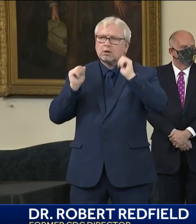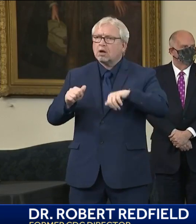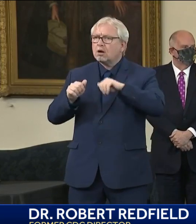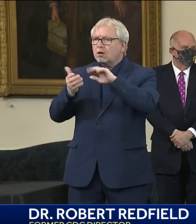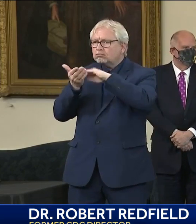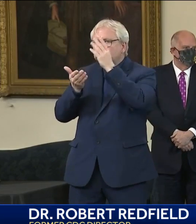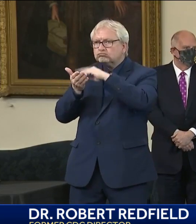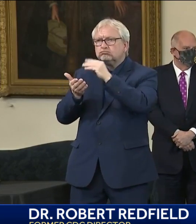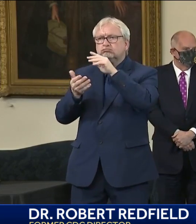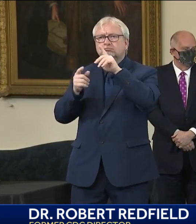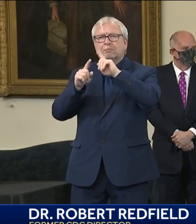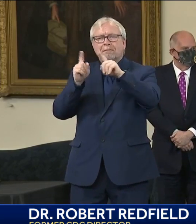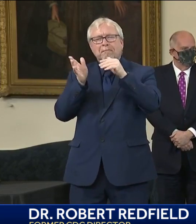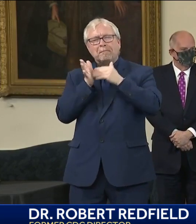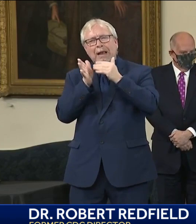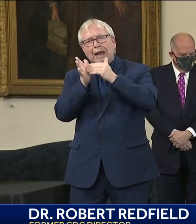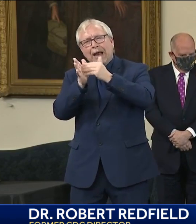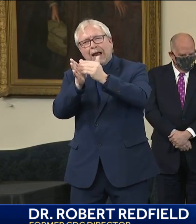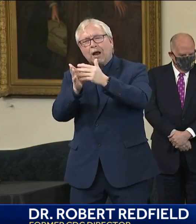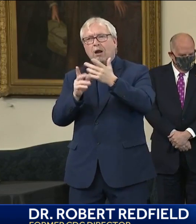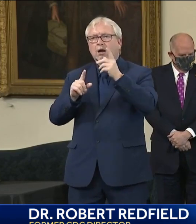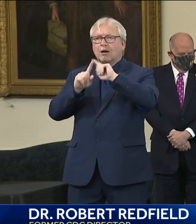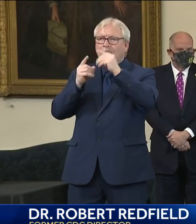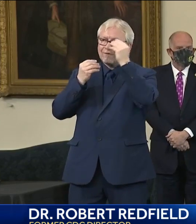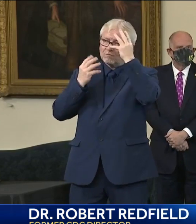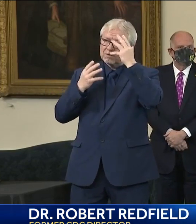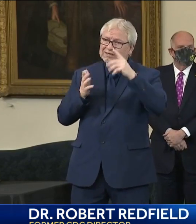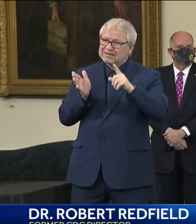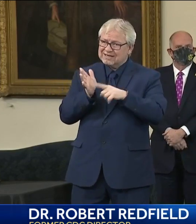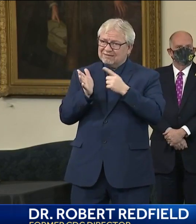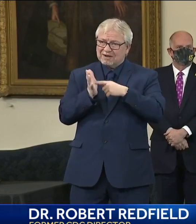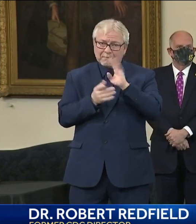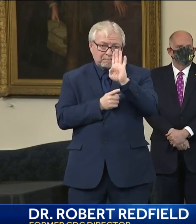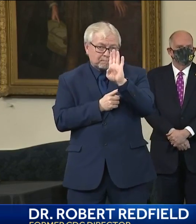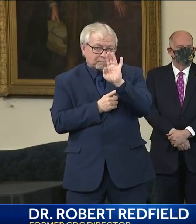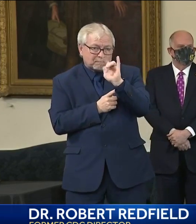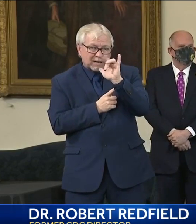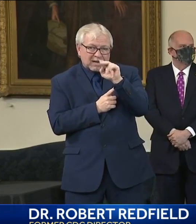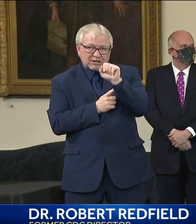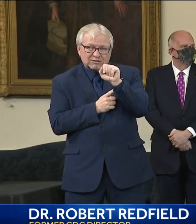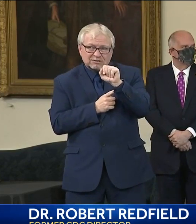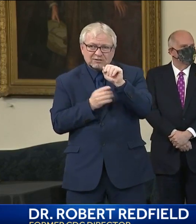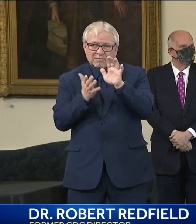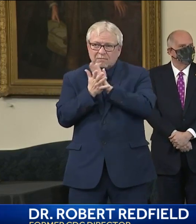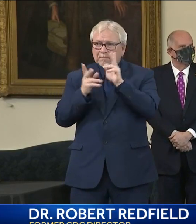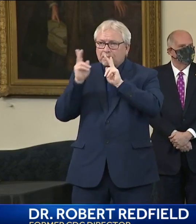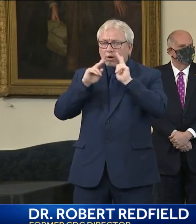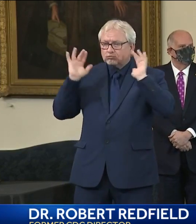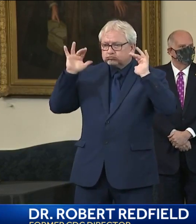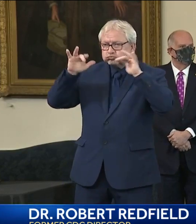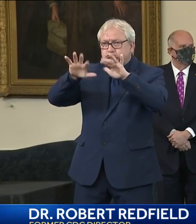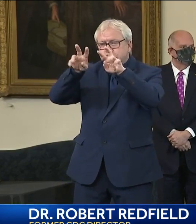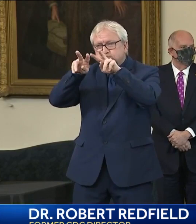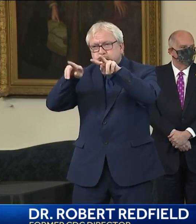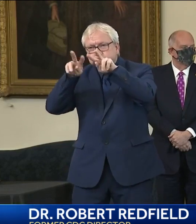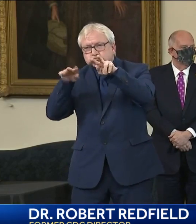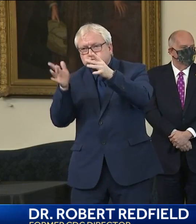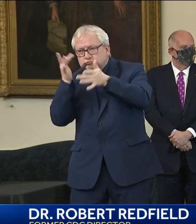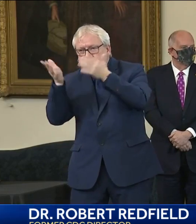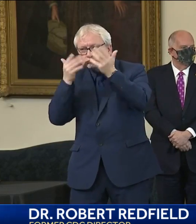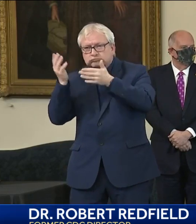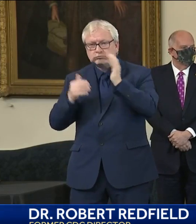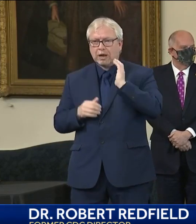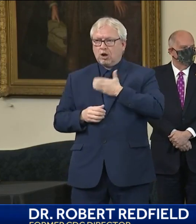I think in some of the records almost billions of times. So I'm proud of what we did. We did put science first.